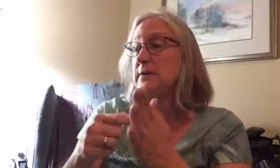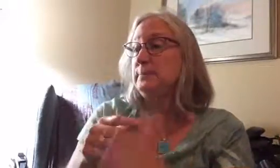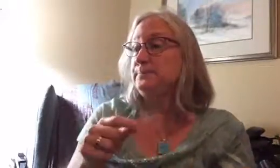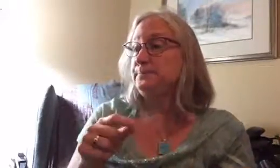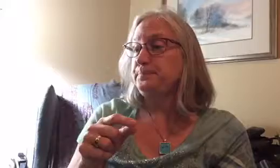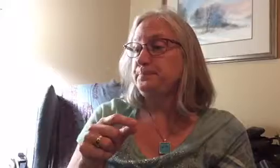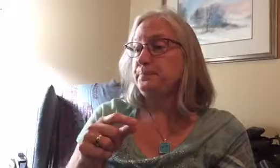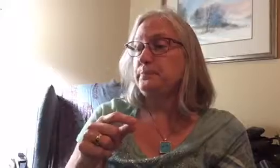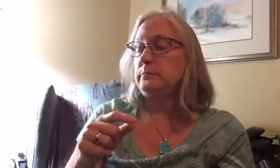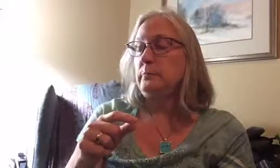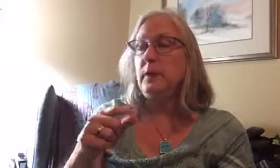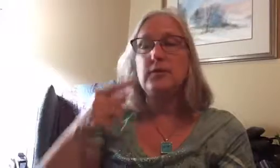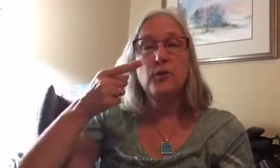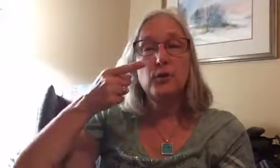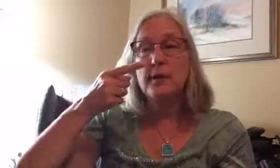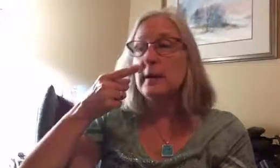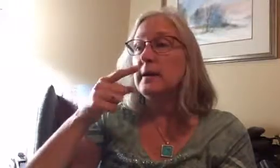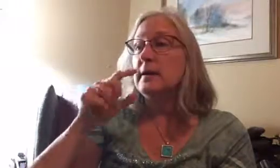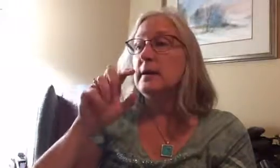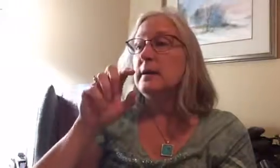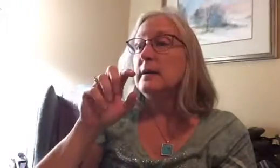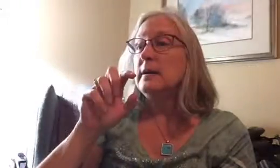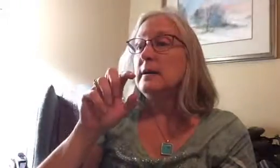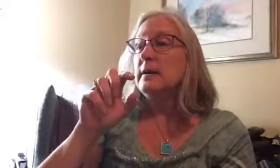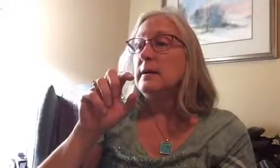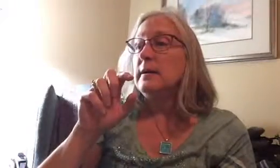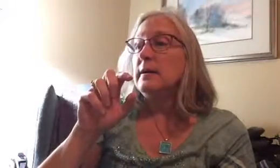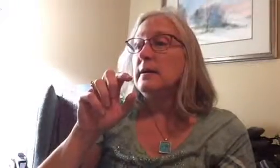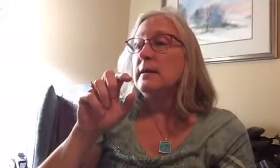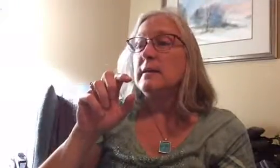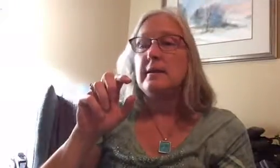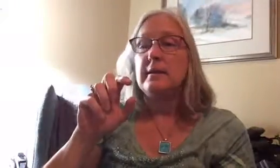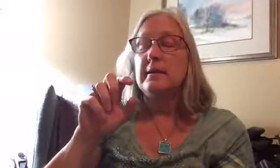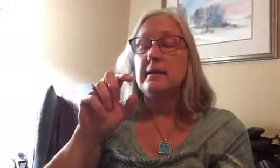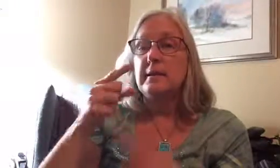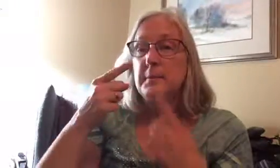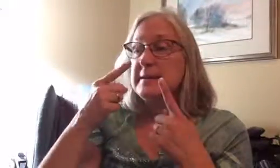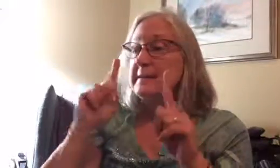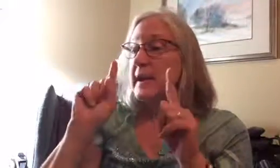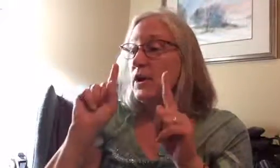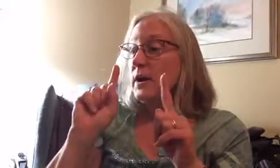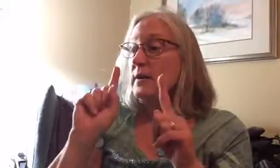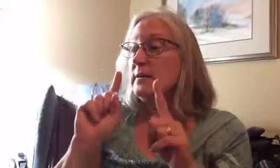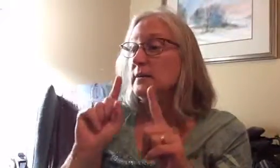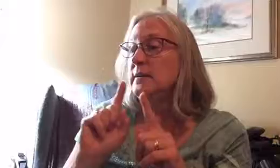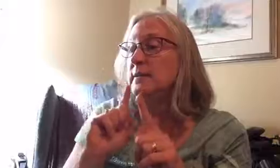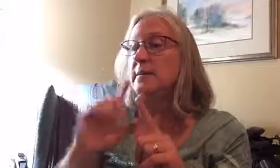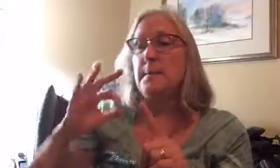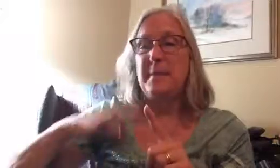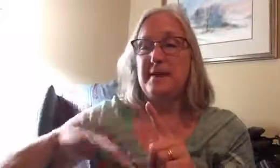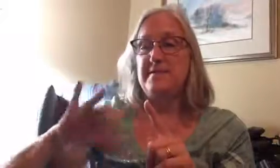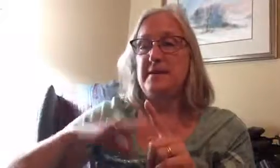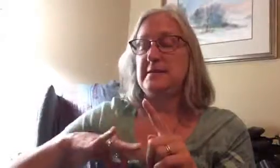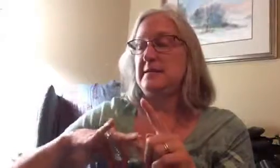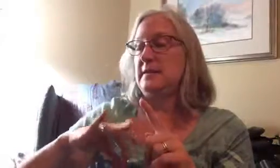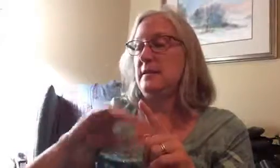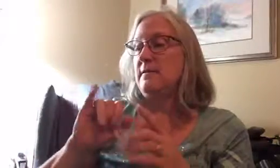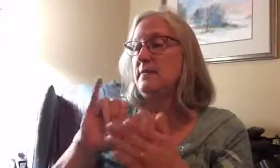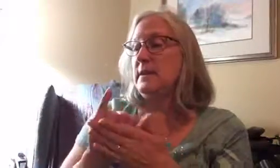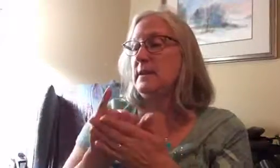it so the the mascara the benefits of it